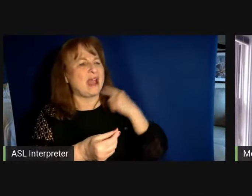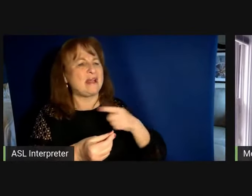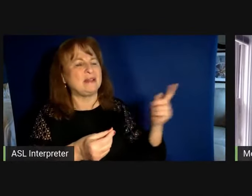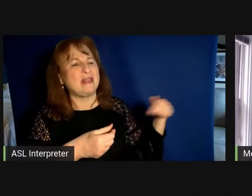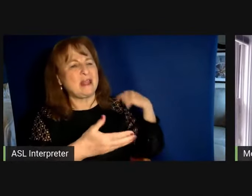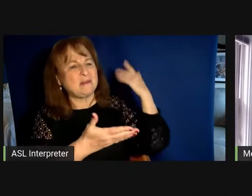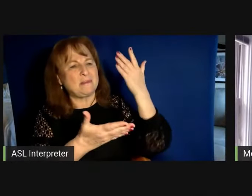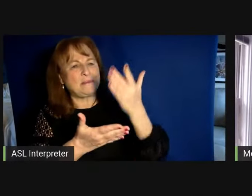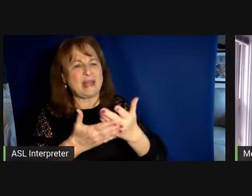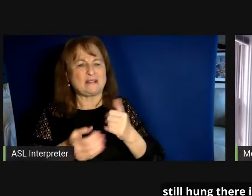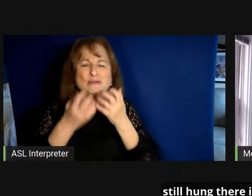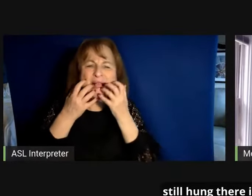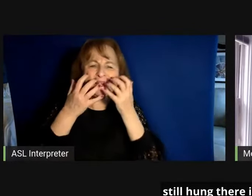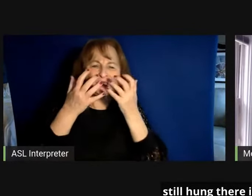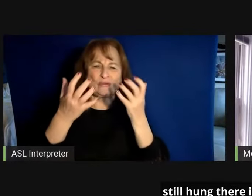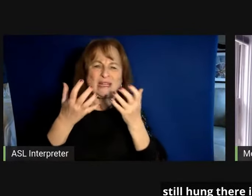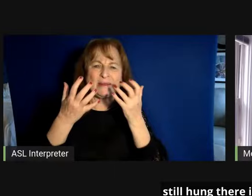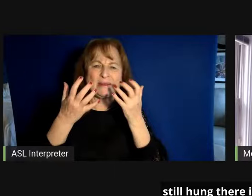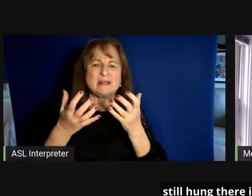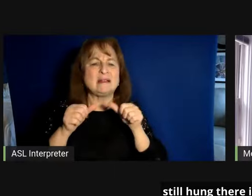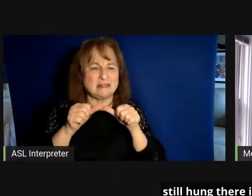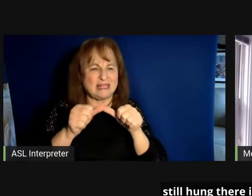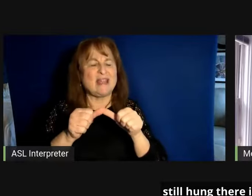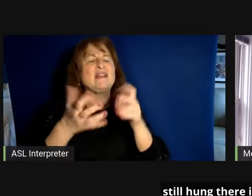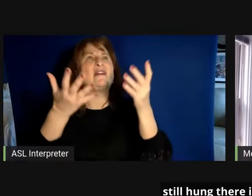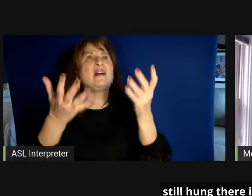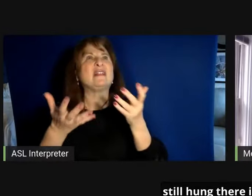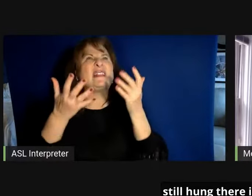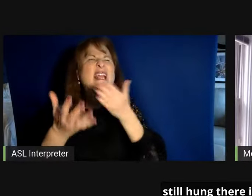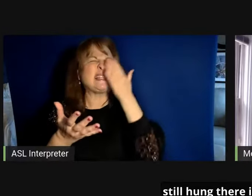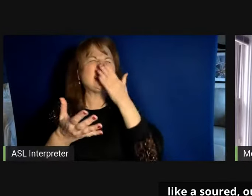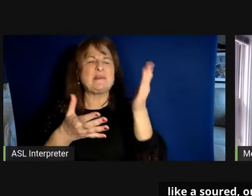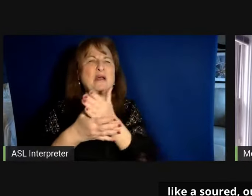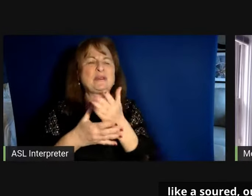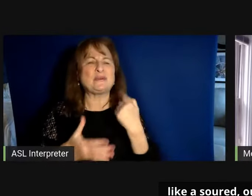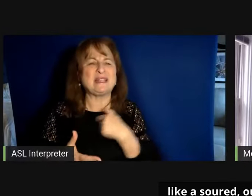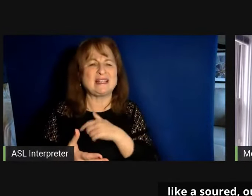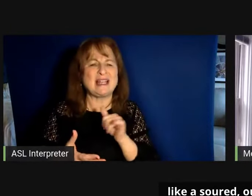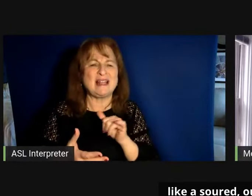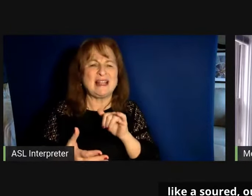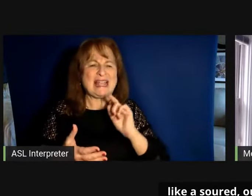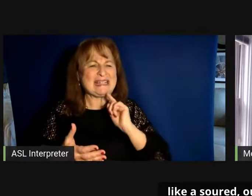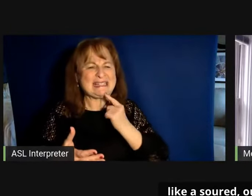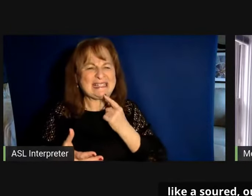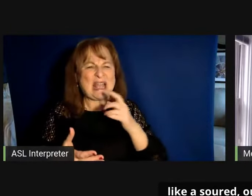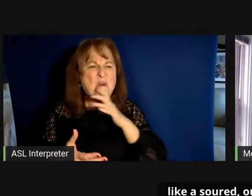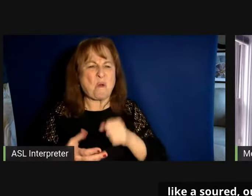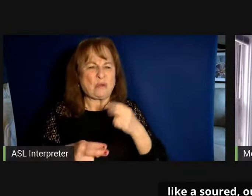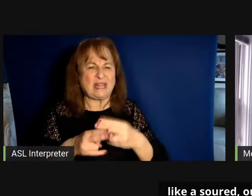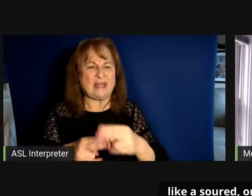returning to my scream still hung there in the air like a smell between us like a soured outdated name